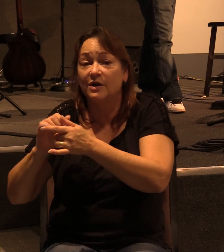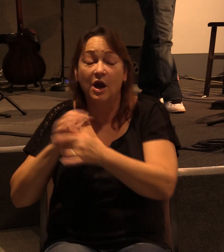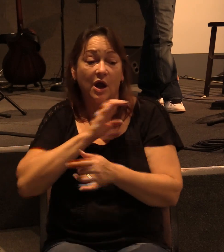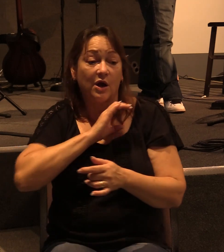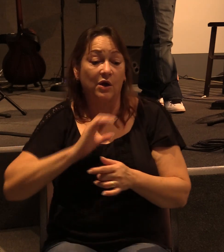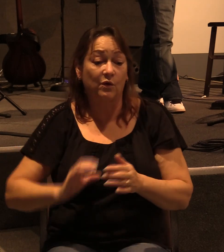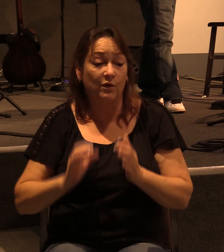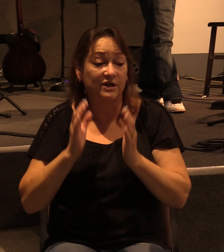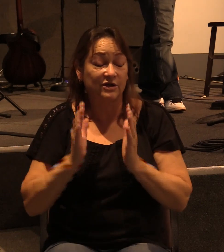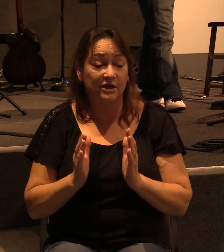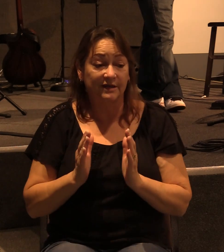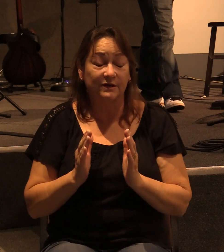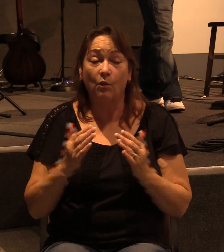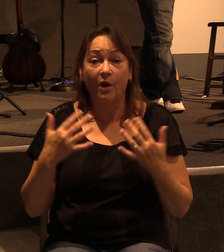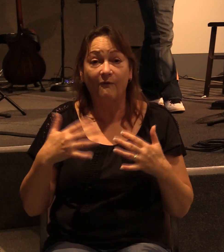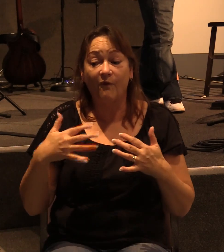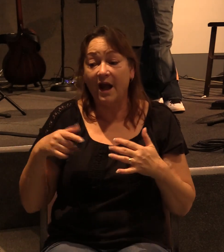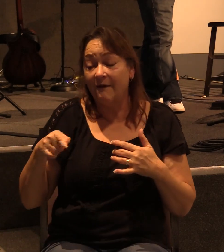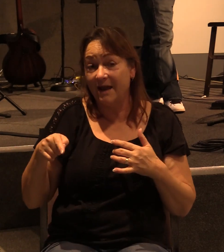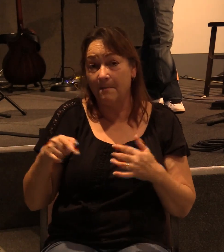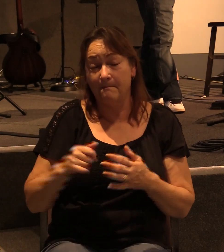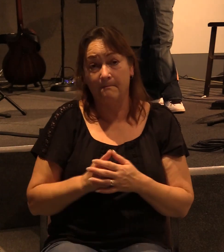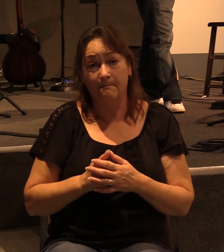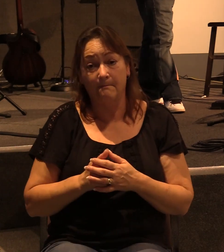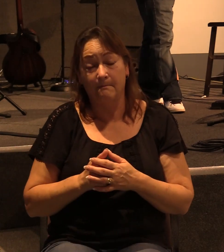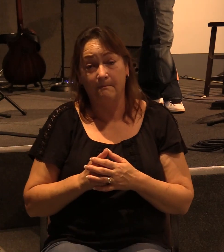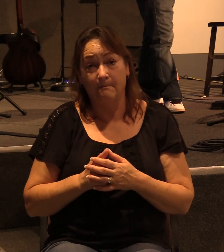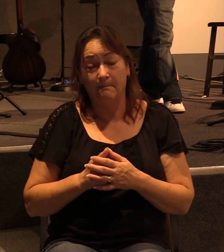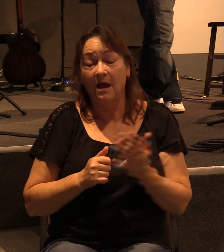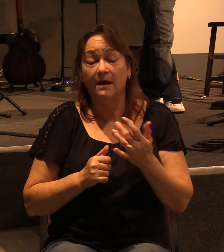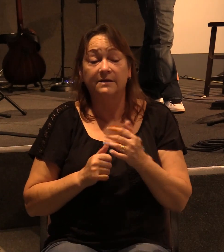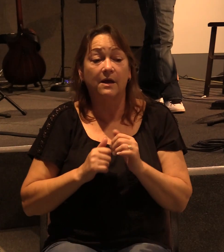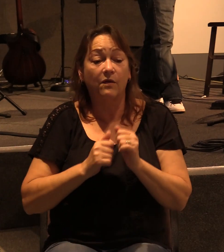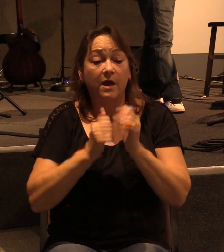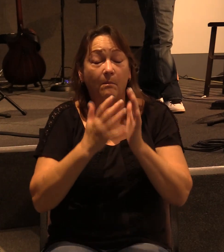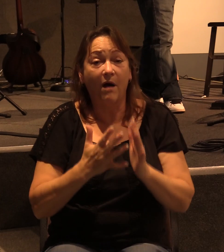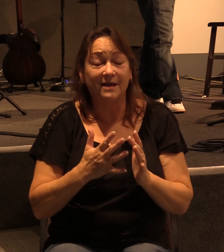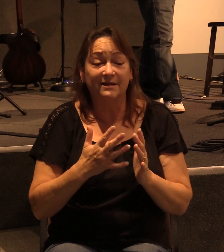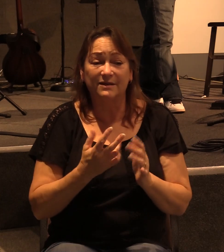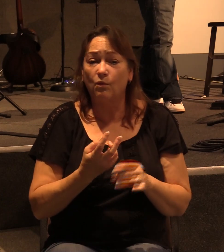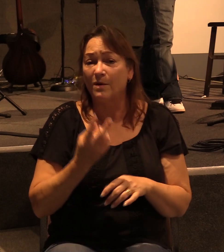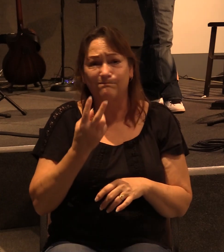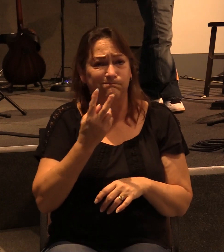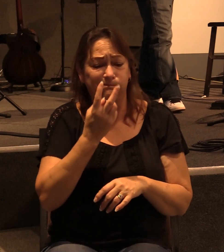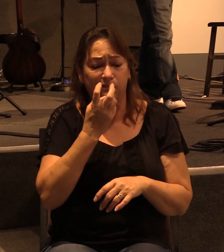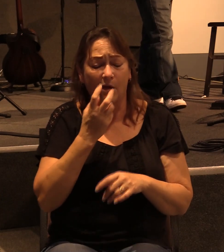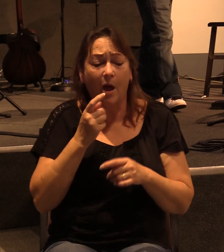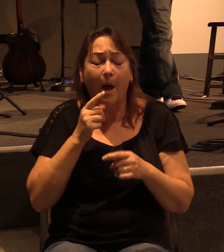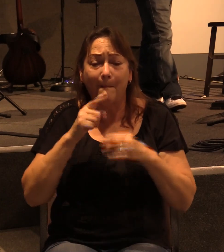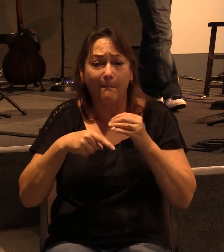were afraid. They were afraid of Saul. And the apostles were skeptical of Paul at first.